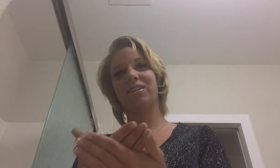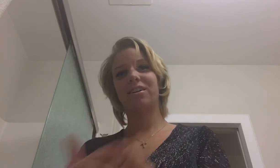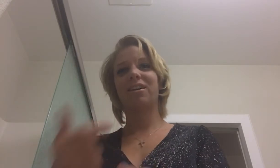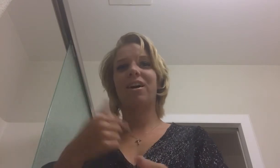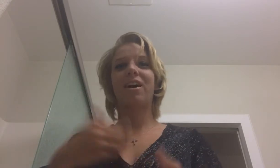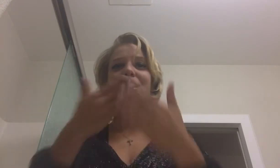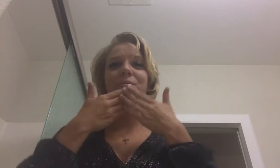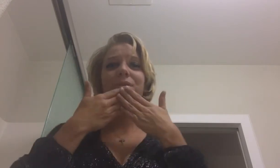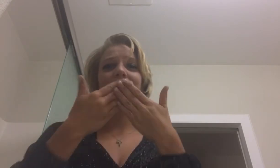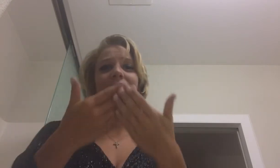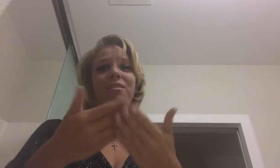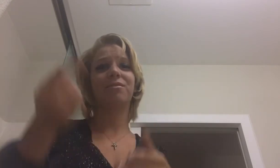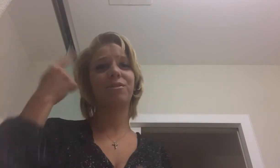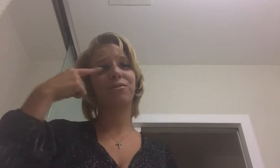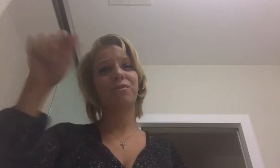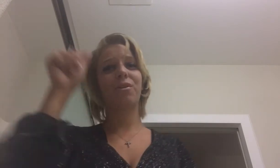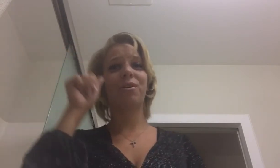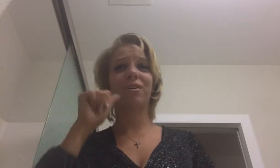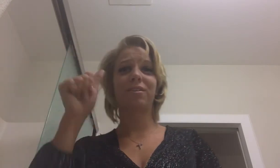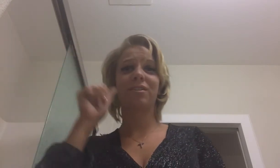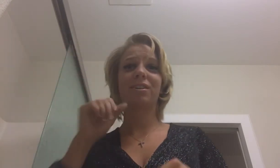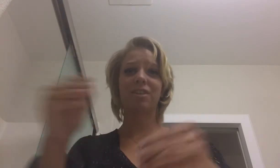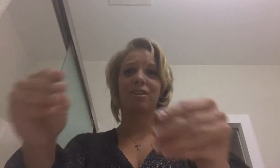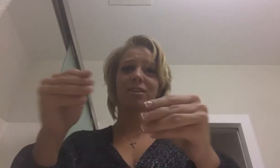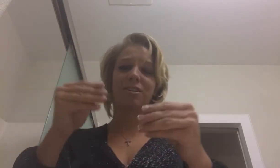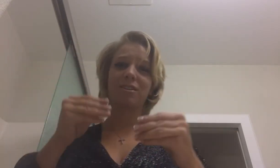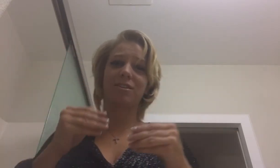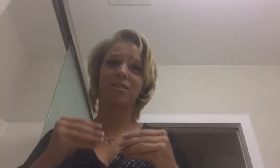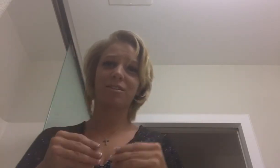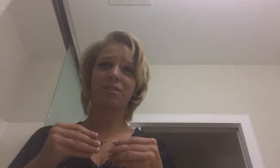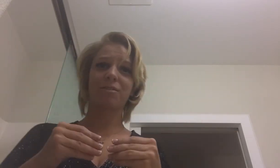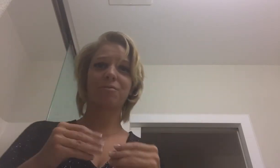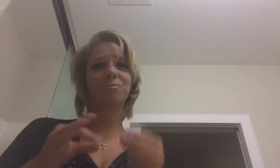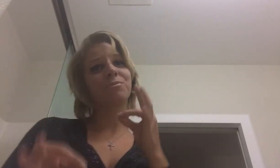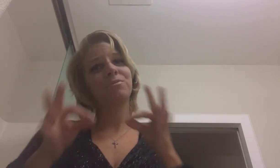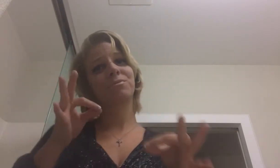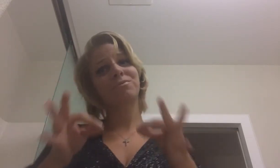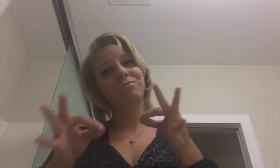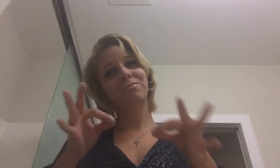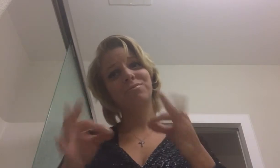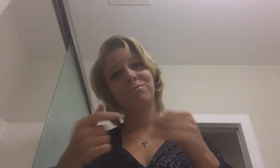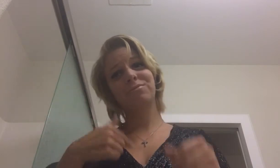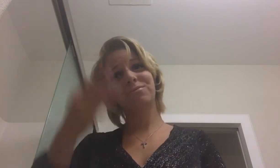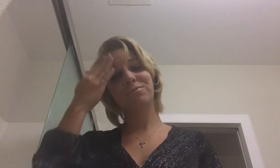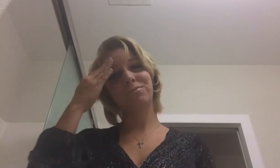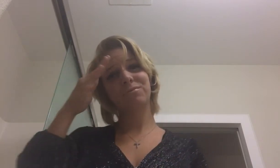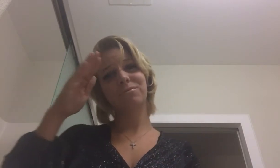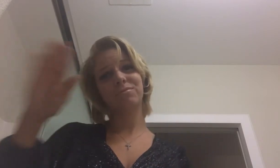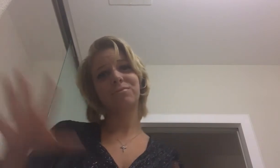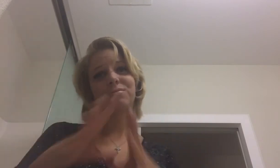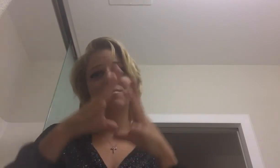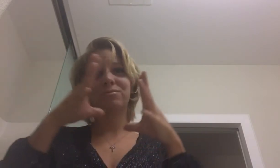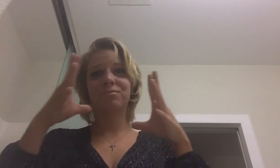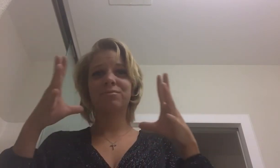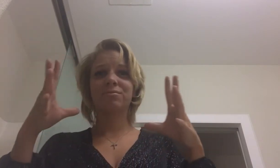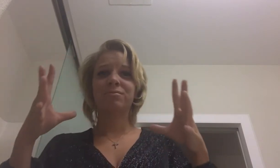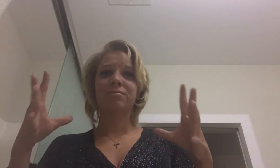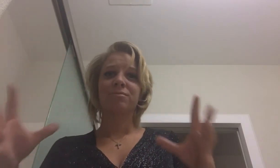I'm grateful for each day you gave me. Maybe I don't know that